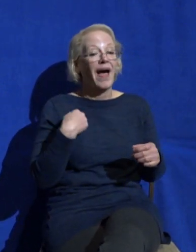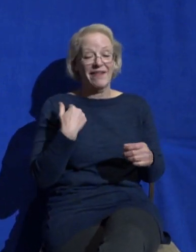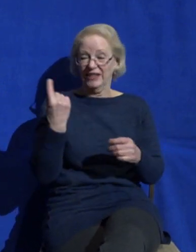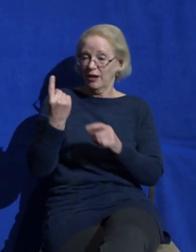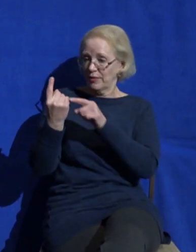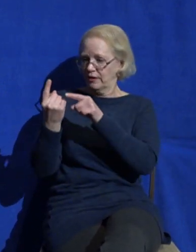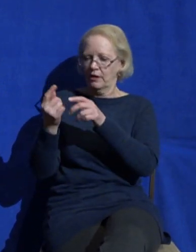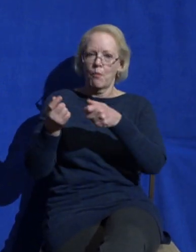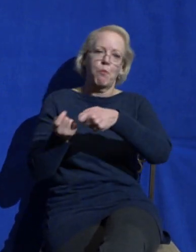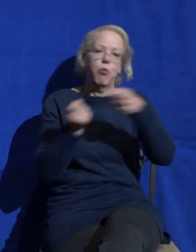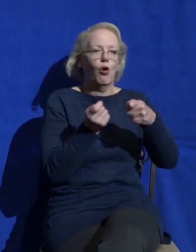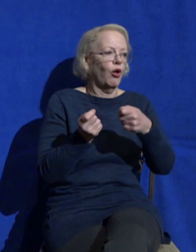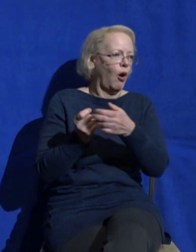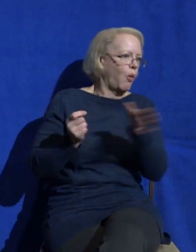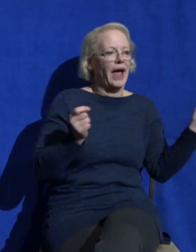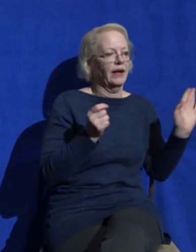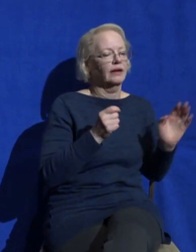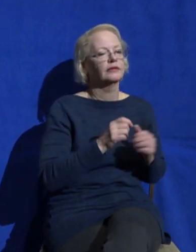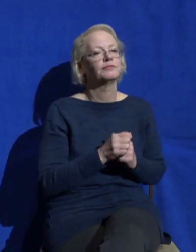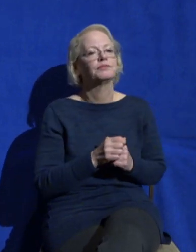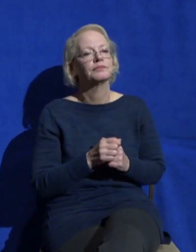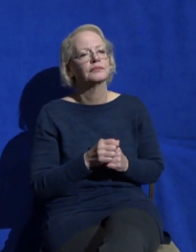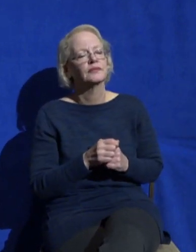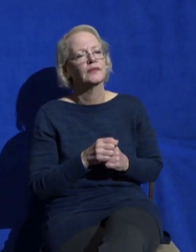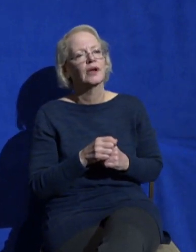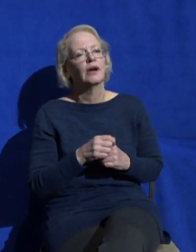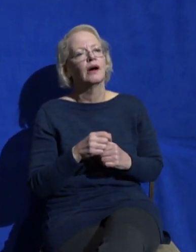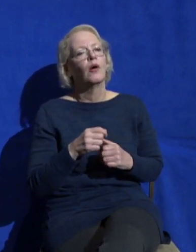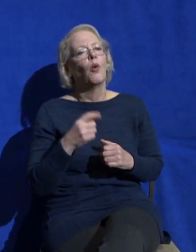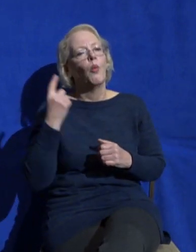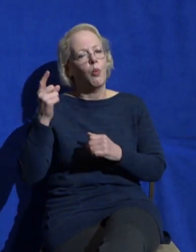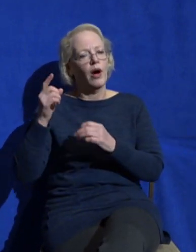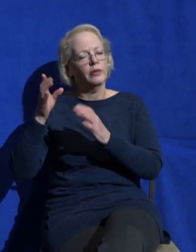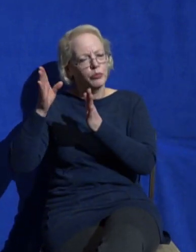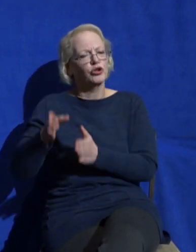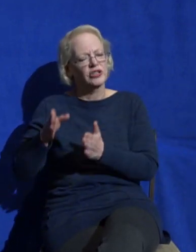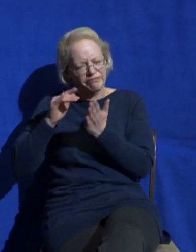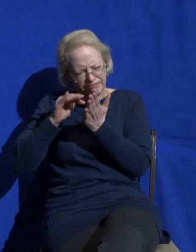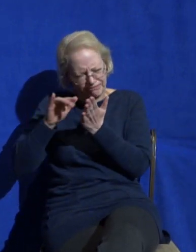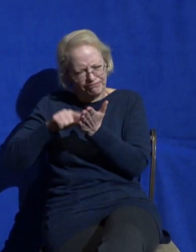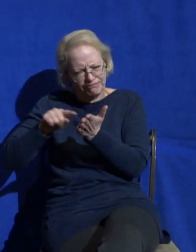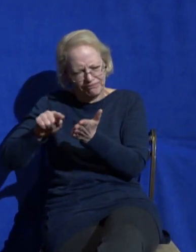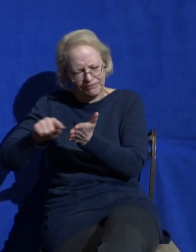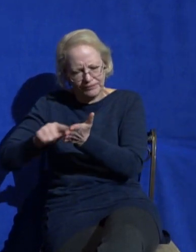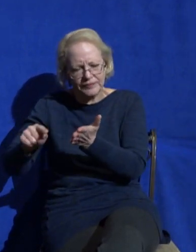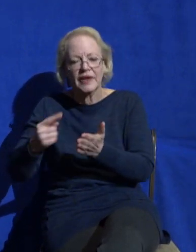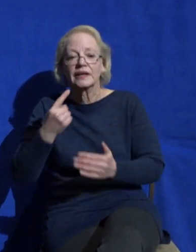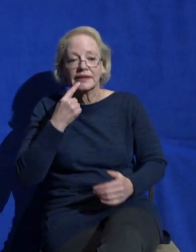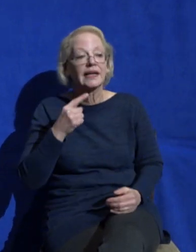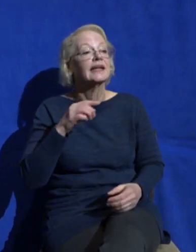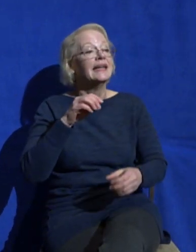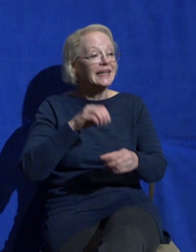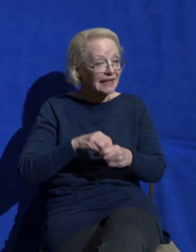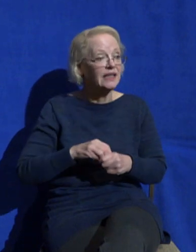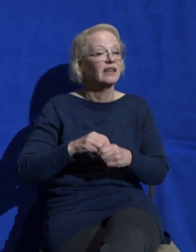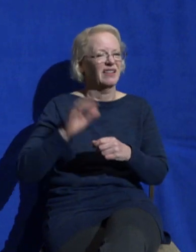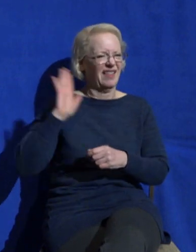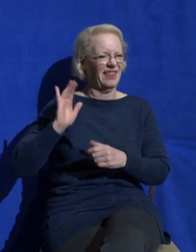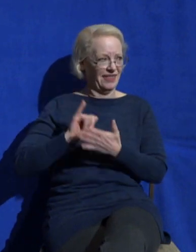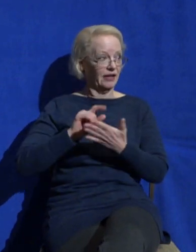said this and I had to research it for myself, but there was actually a form of torture in the Middle Ages where they would take